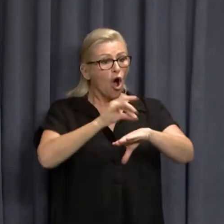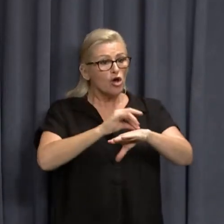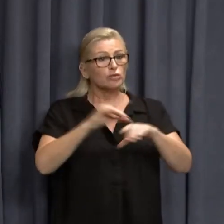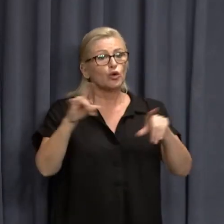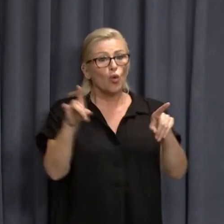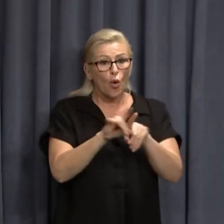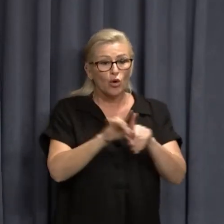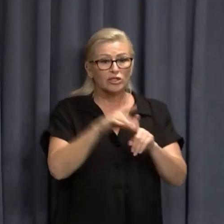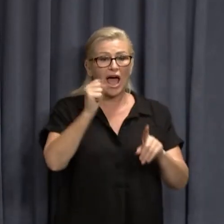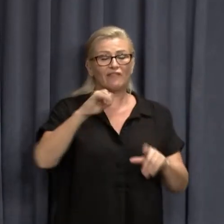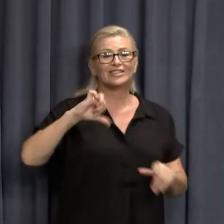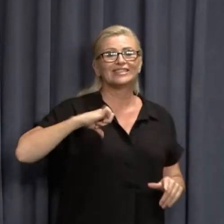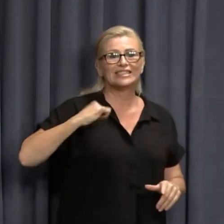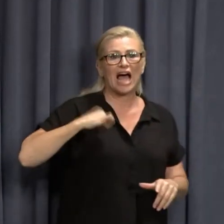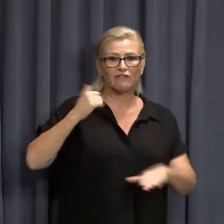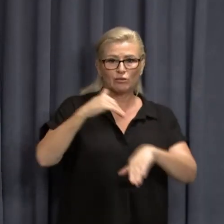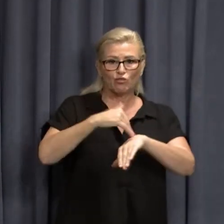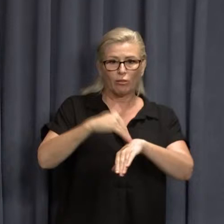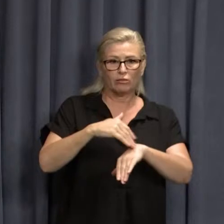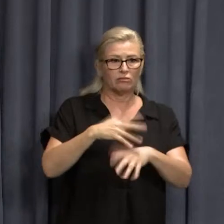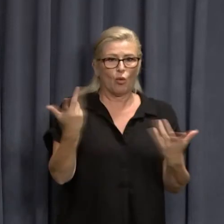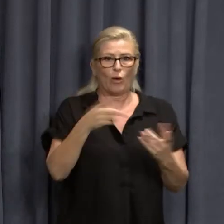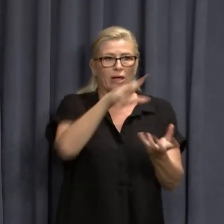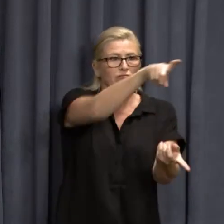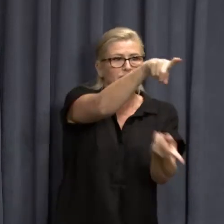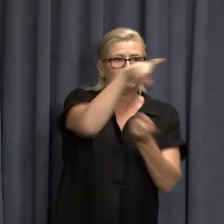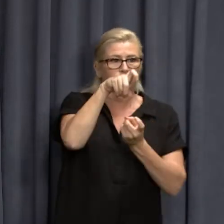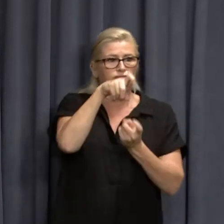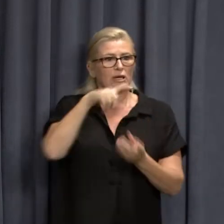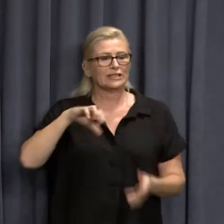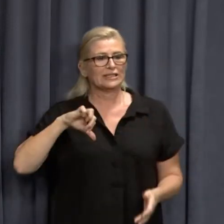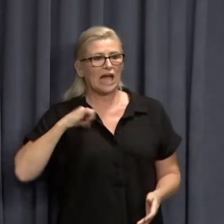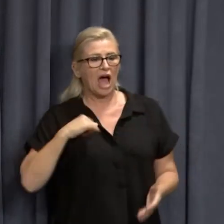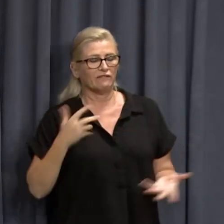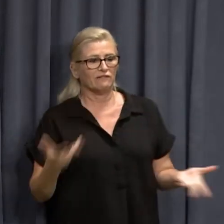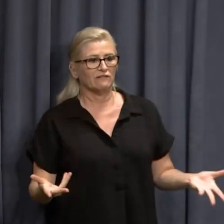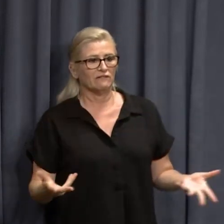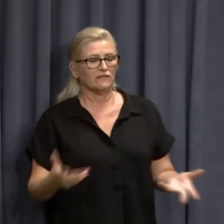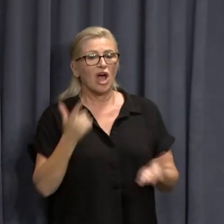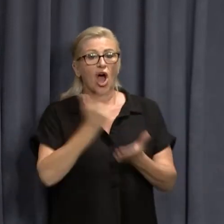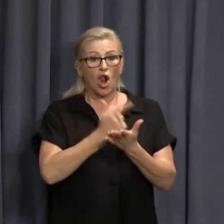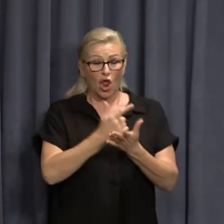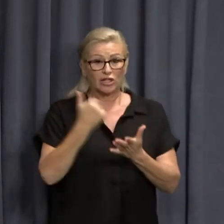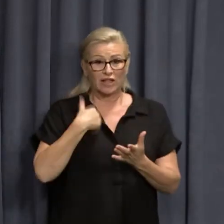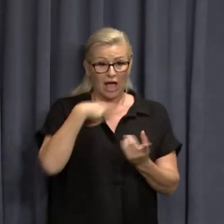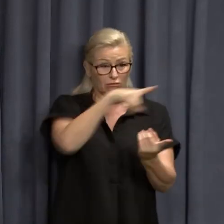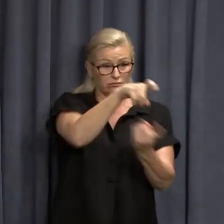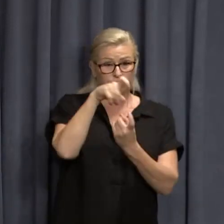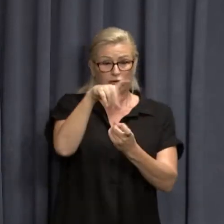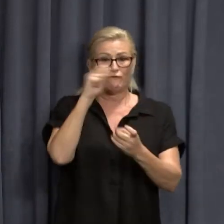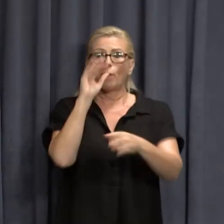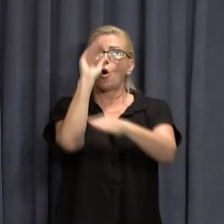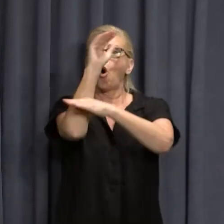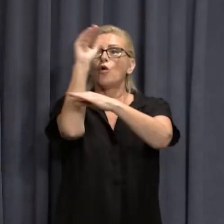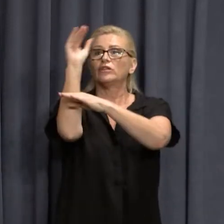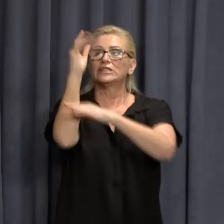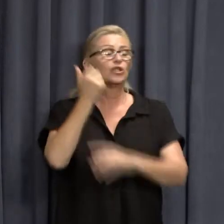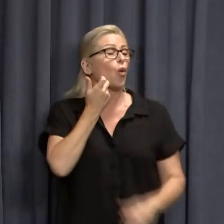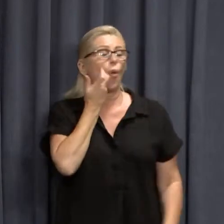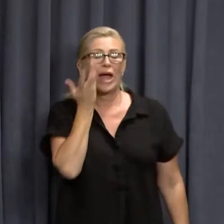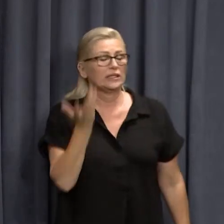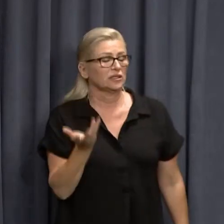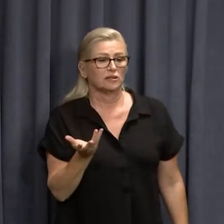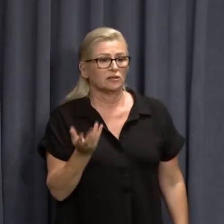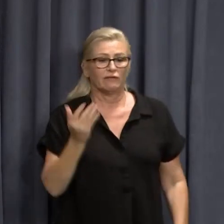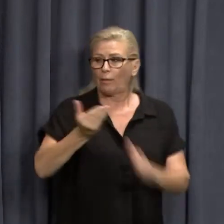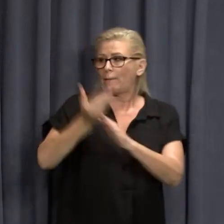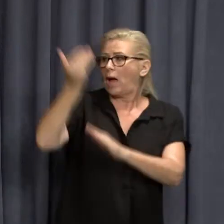the staffing issues, know, getting people in. I mean, a lot of our recruitment is actually overseas and always has been. And